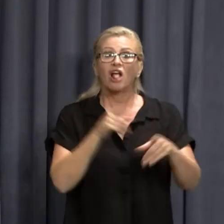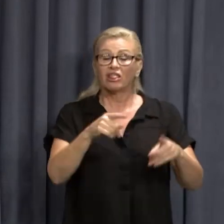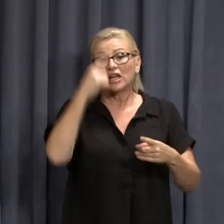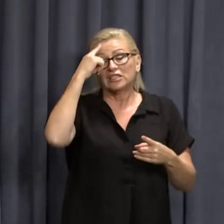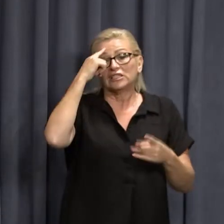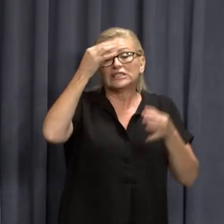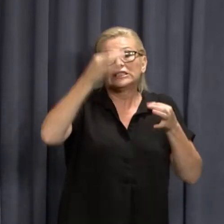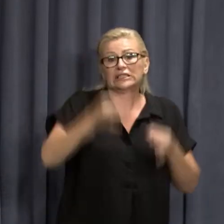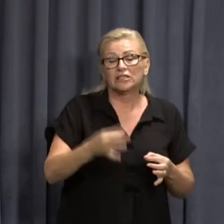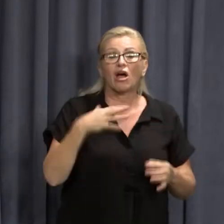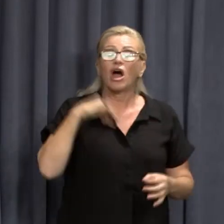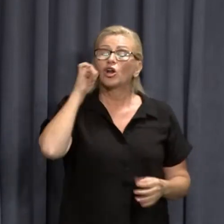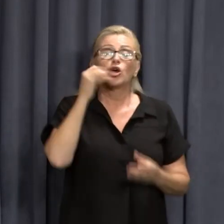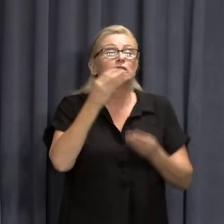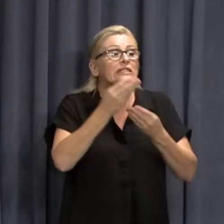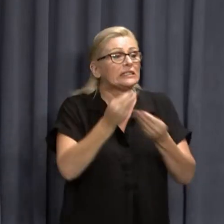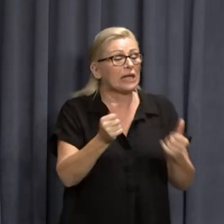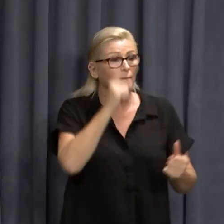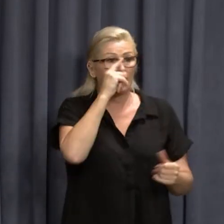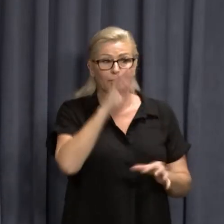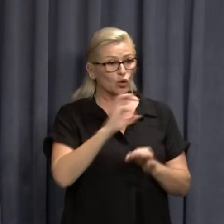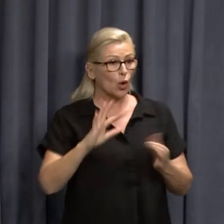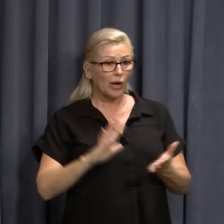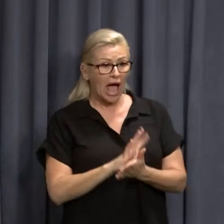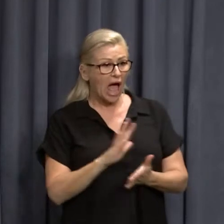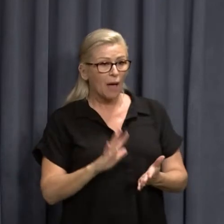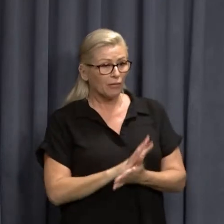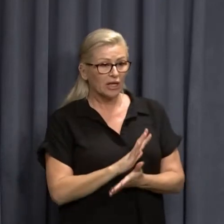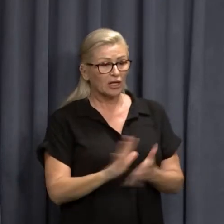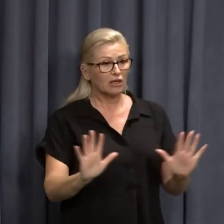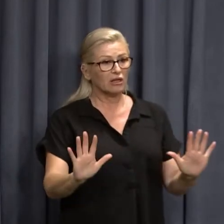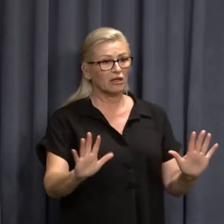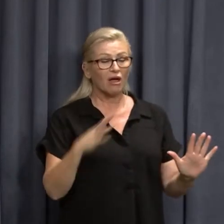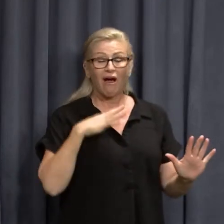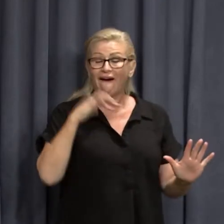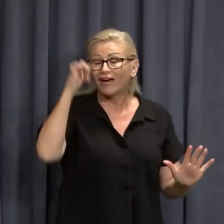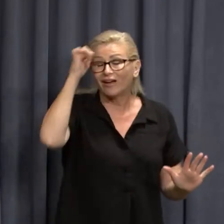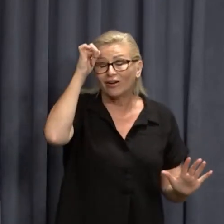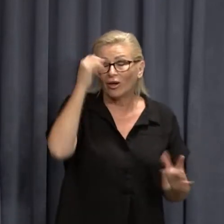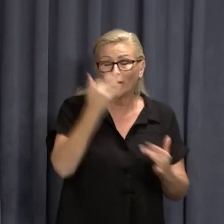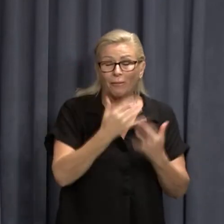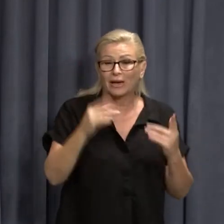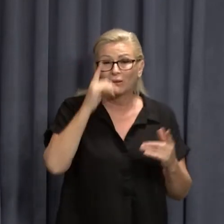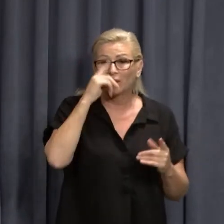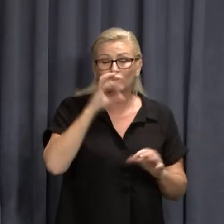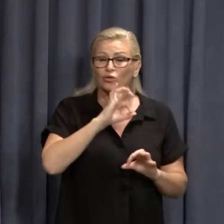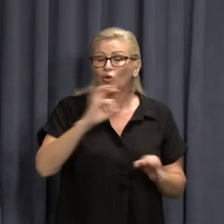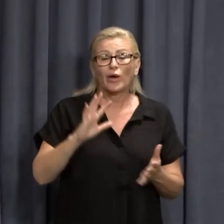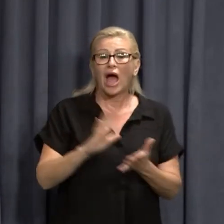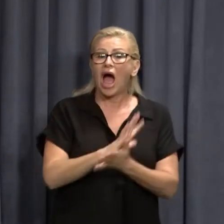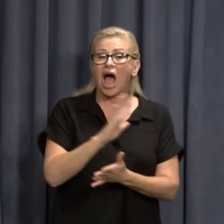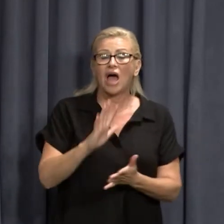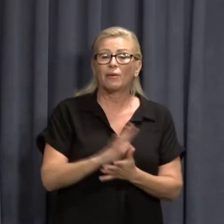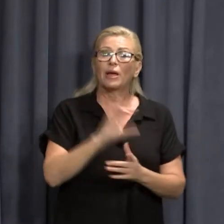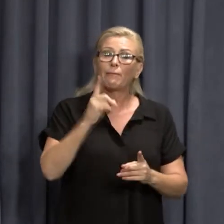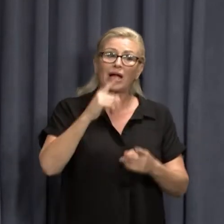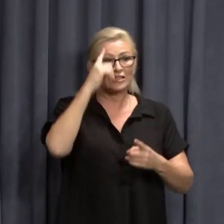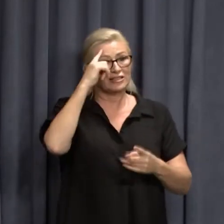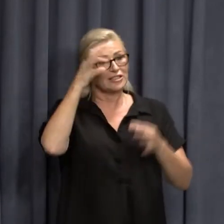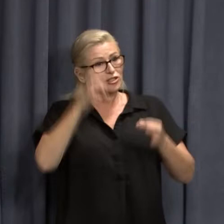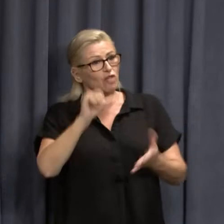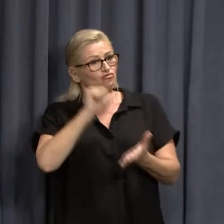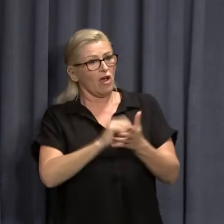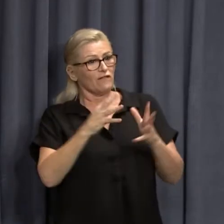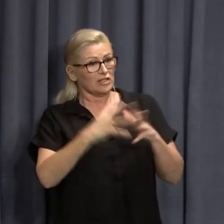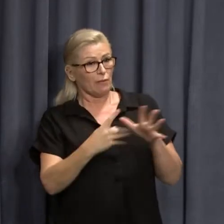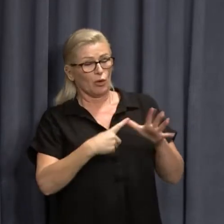we've made. I know it upsets some people. know it's you know it's an unhappy experience for many people but it's the right decision for our state. Aside from